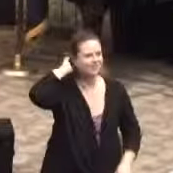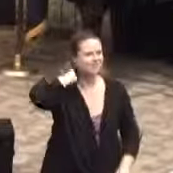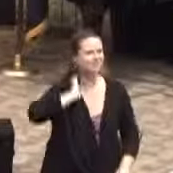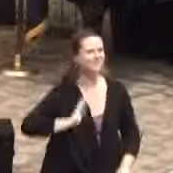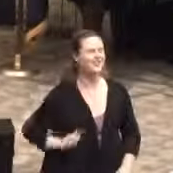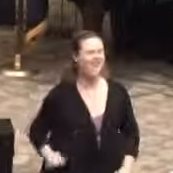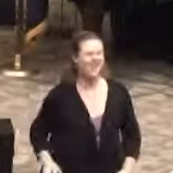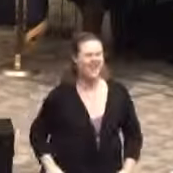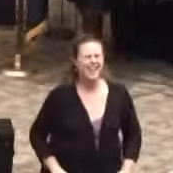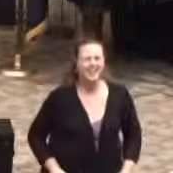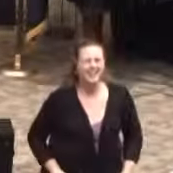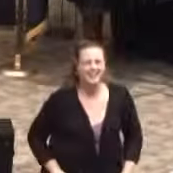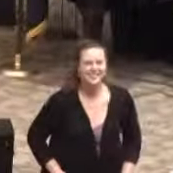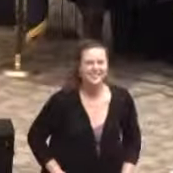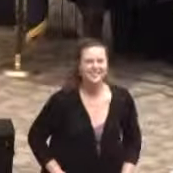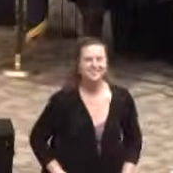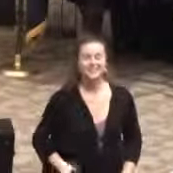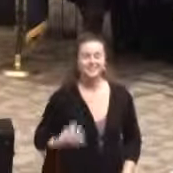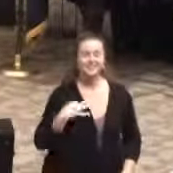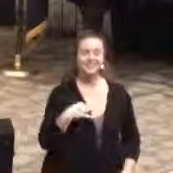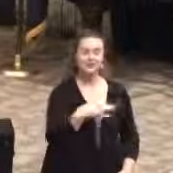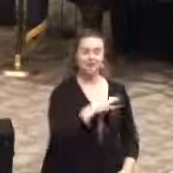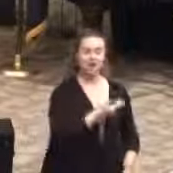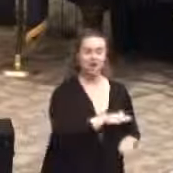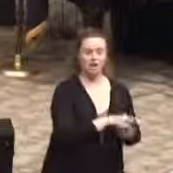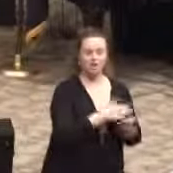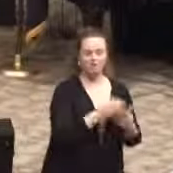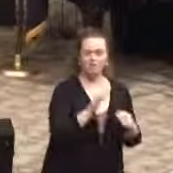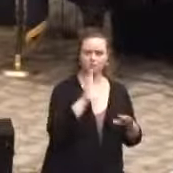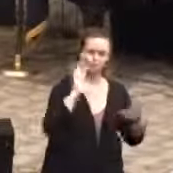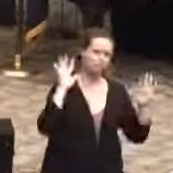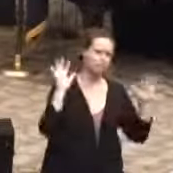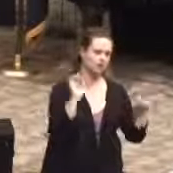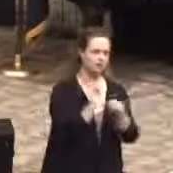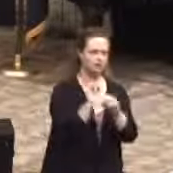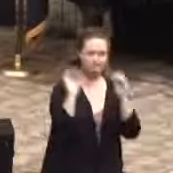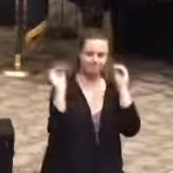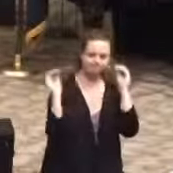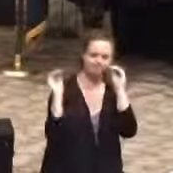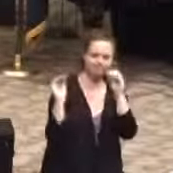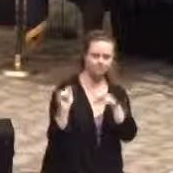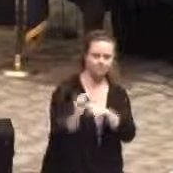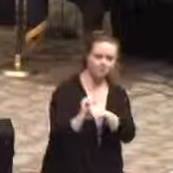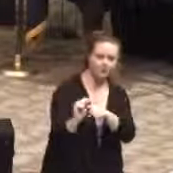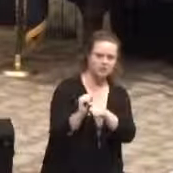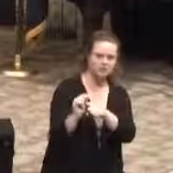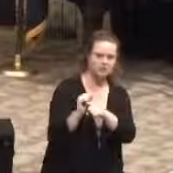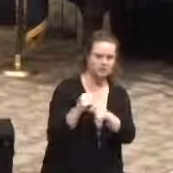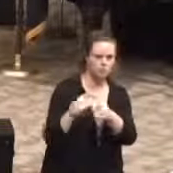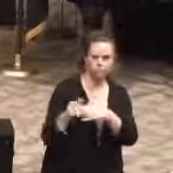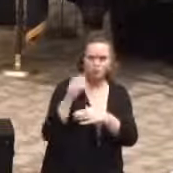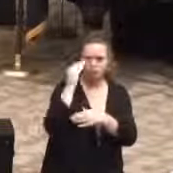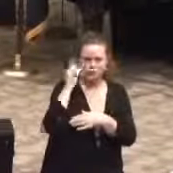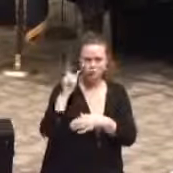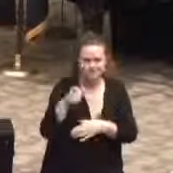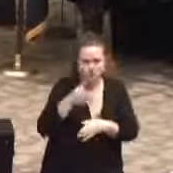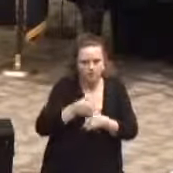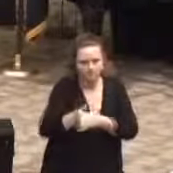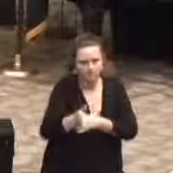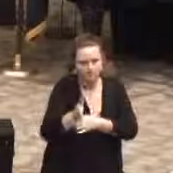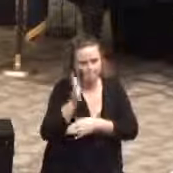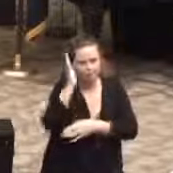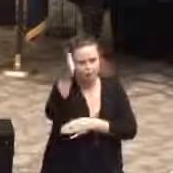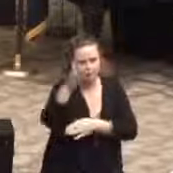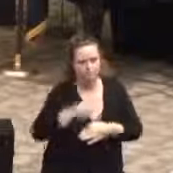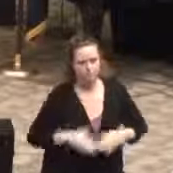But either way, I think the staff of the academy has done an outstanding job providing you with the essential training and knowledge that you will need as you embark on your career with the